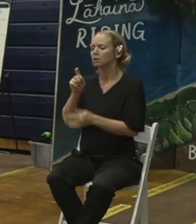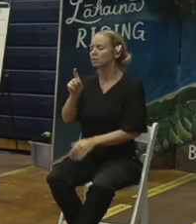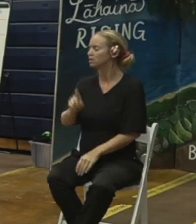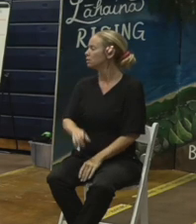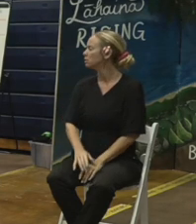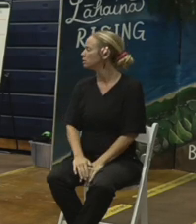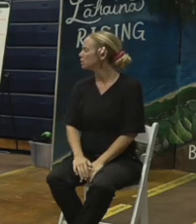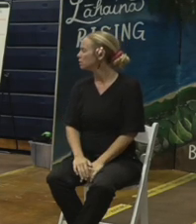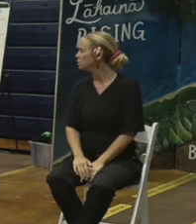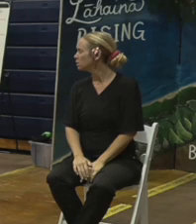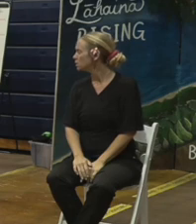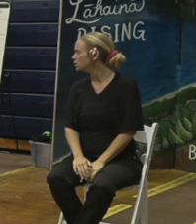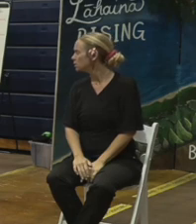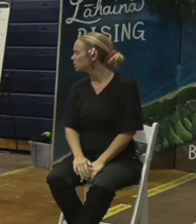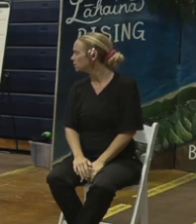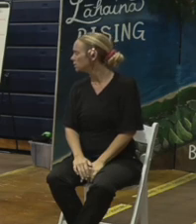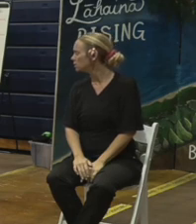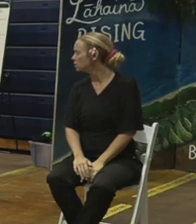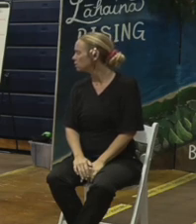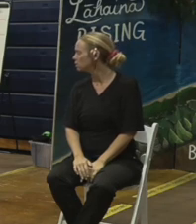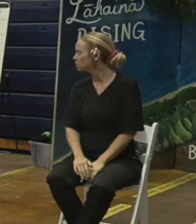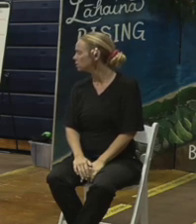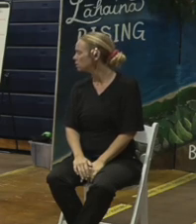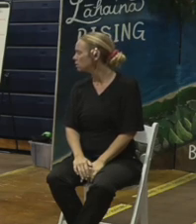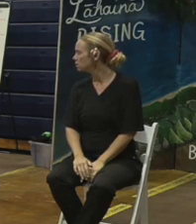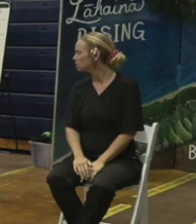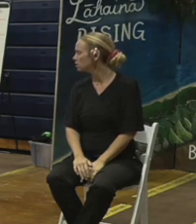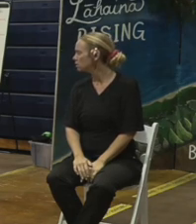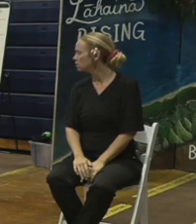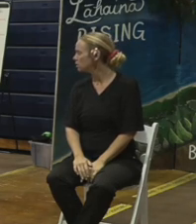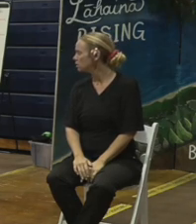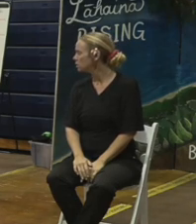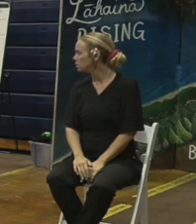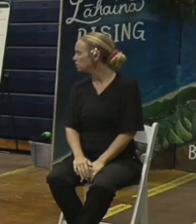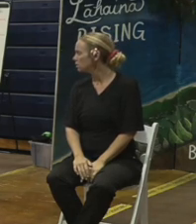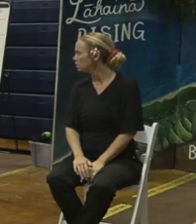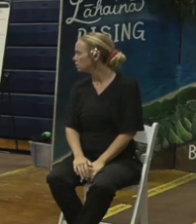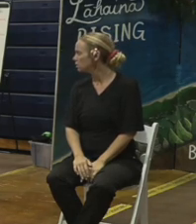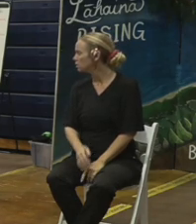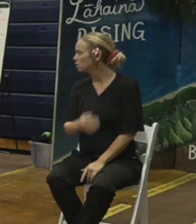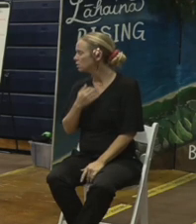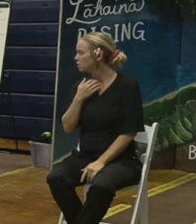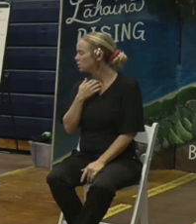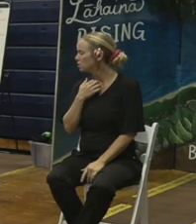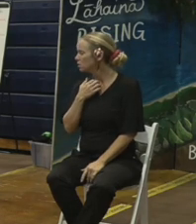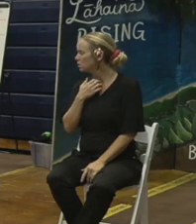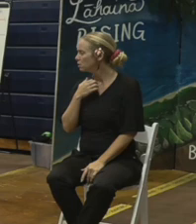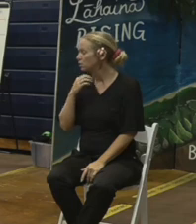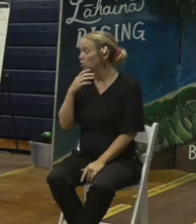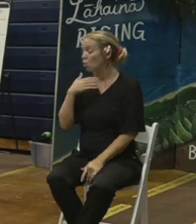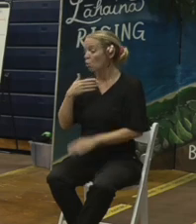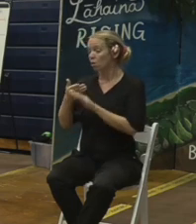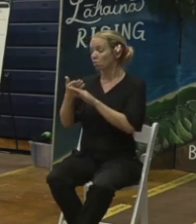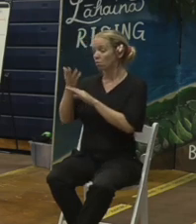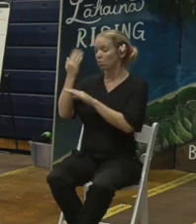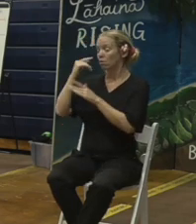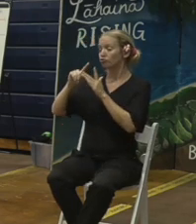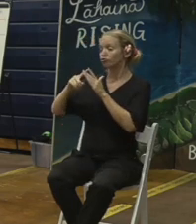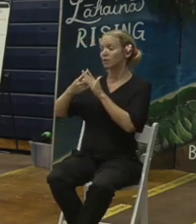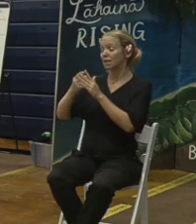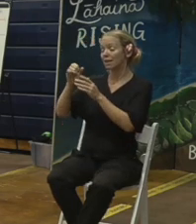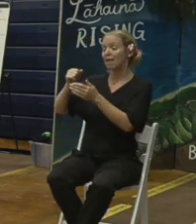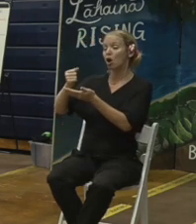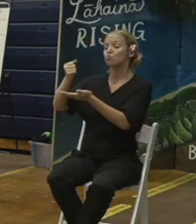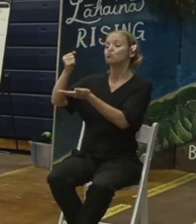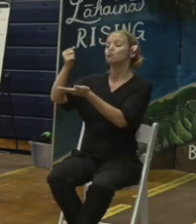authorization of the Oluwalu site for the temporary was originally between BLNR to the county so that gave us a right